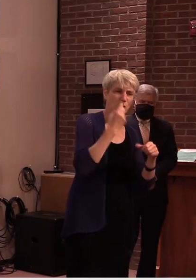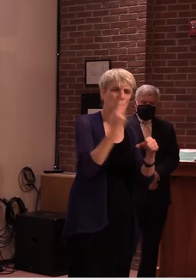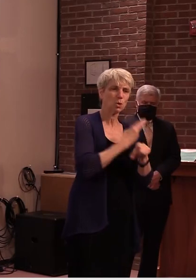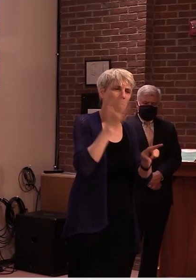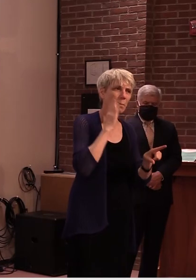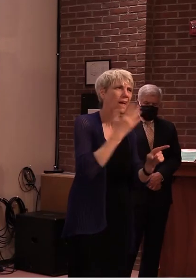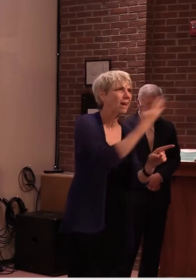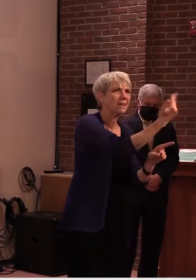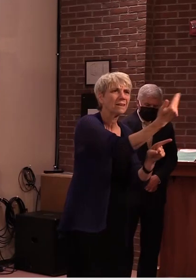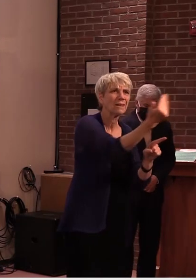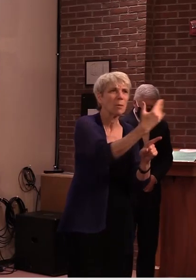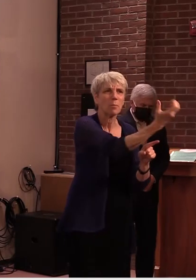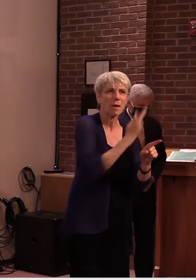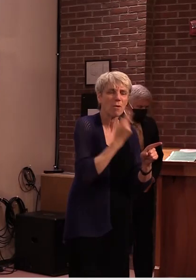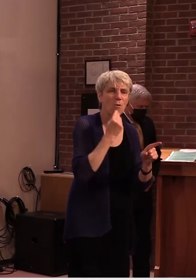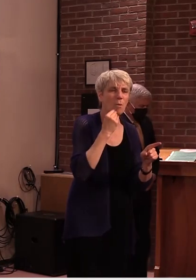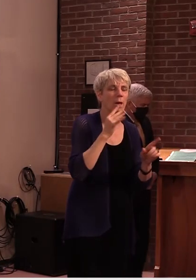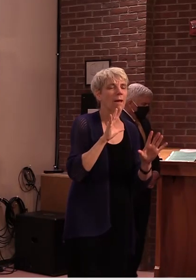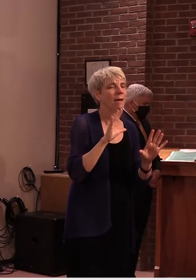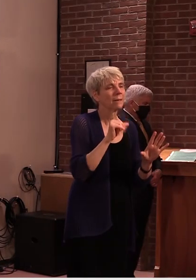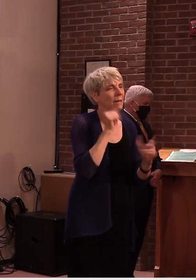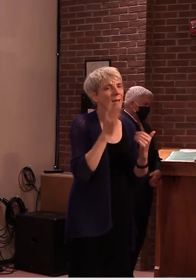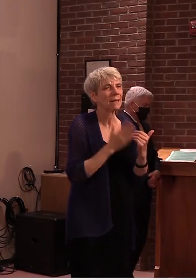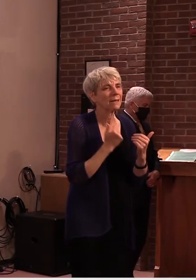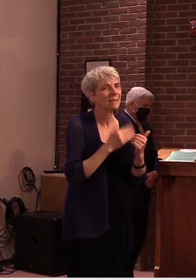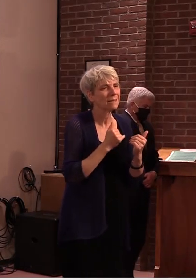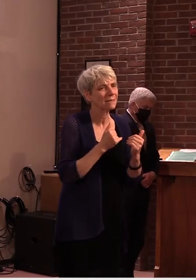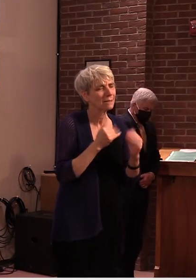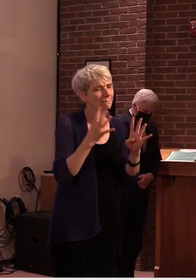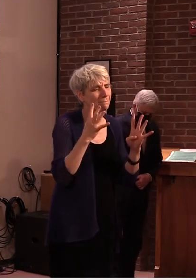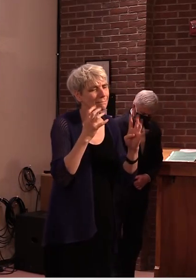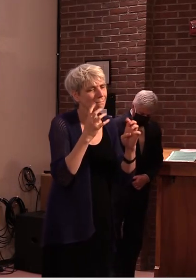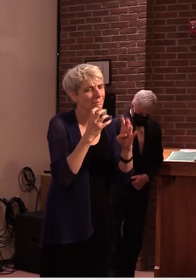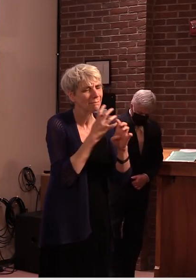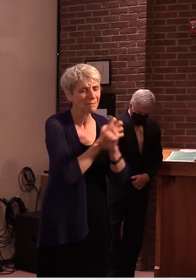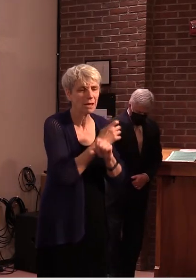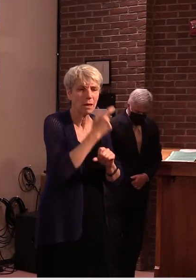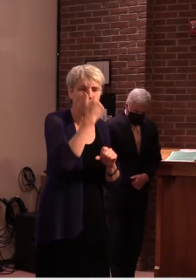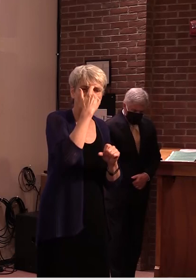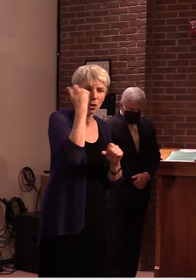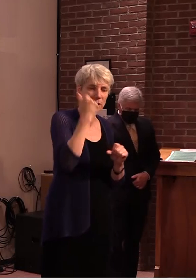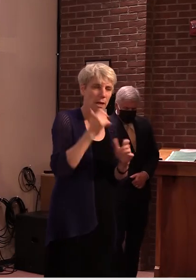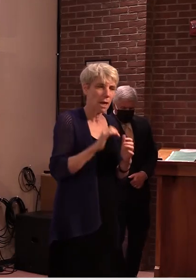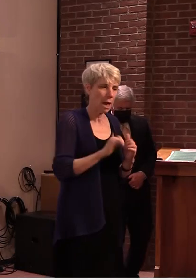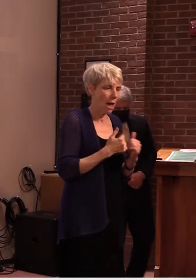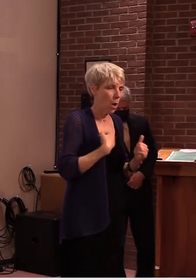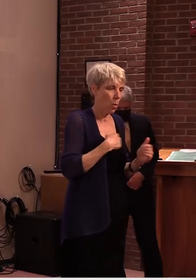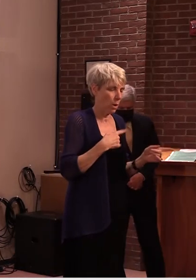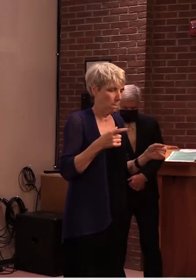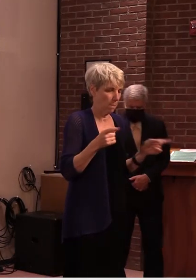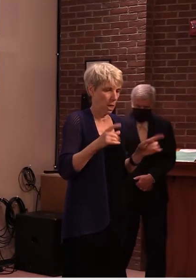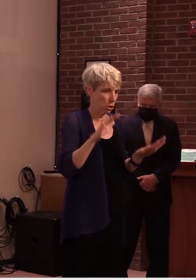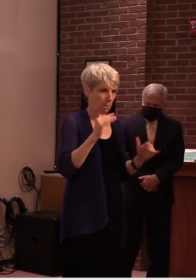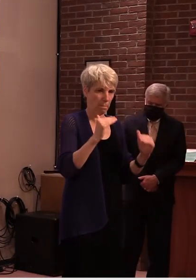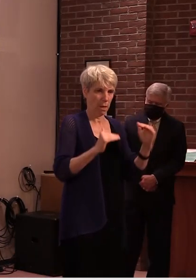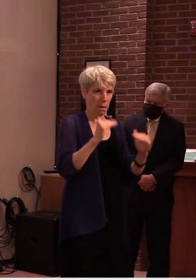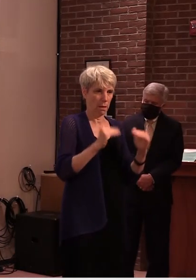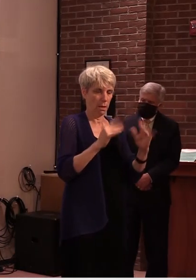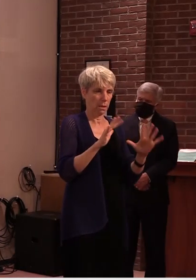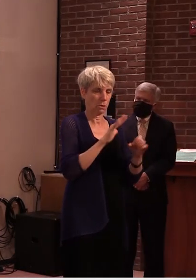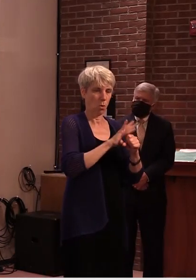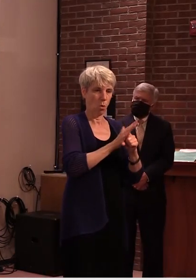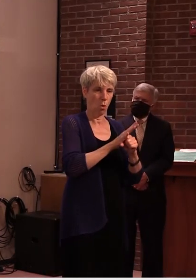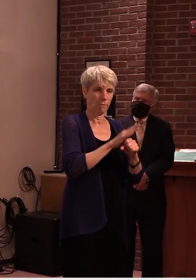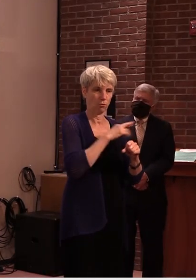than that because of our our our makeup of how we're managing um the pandemic here in